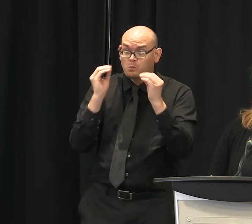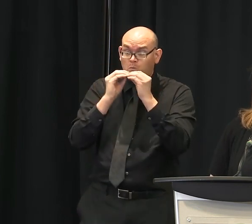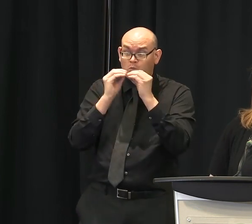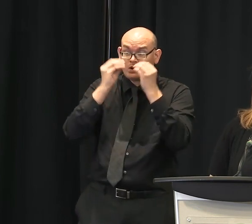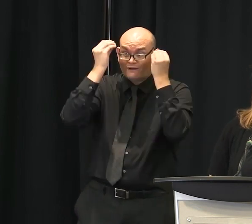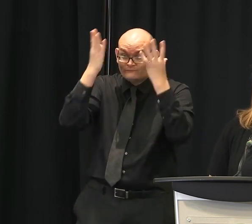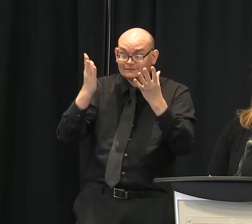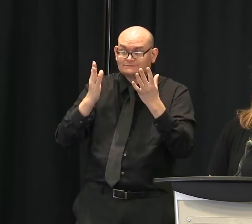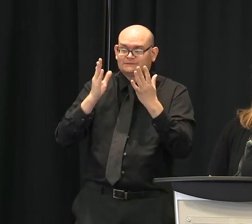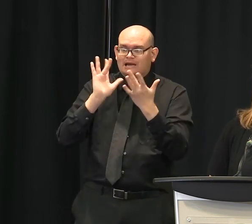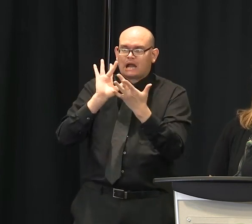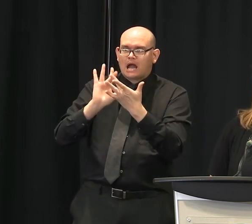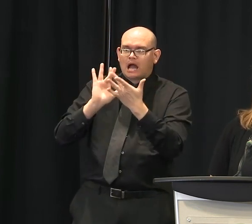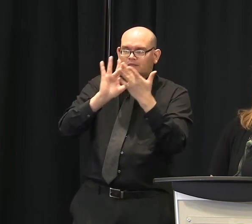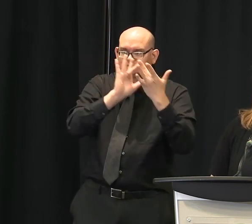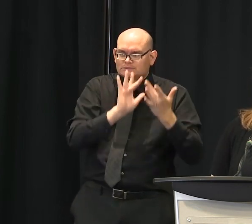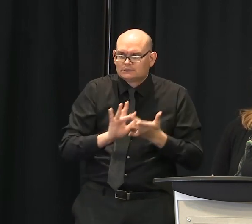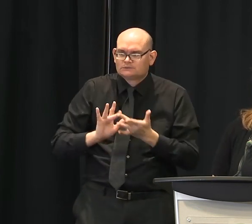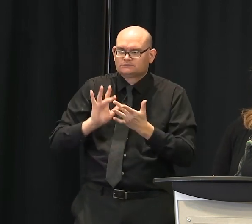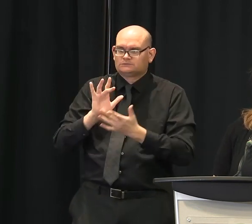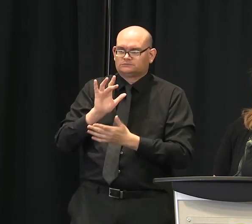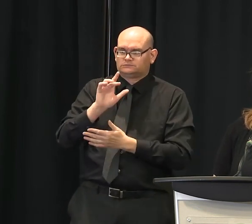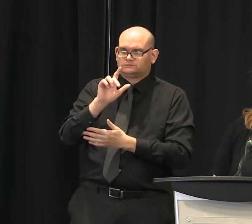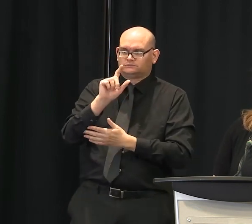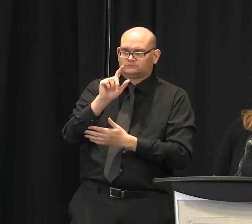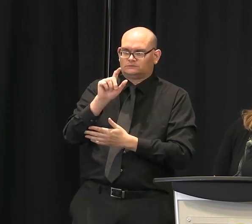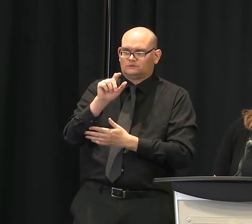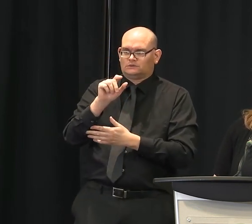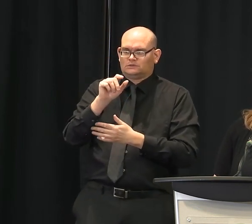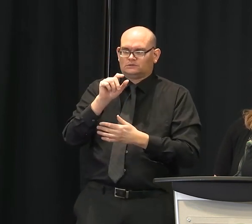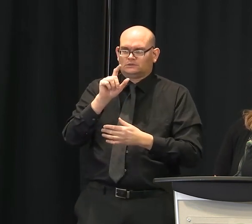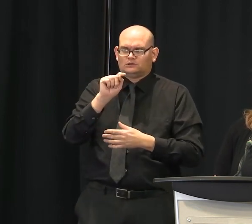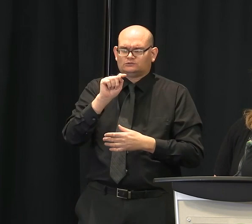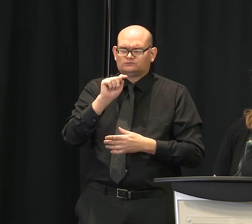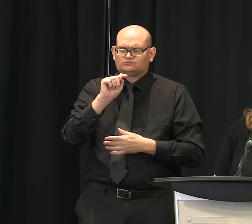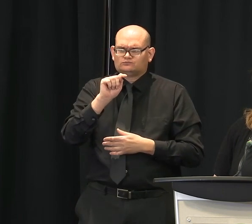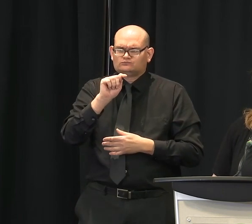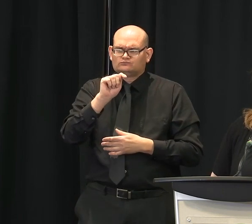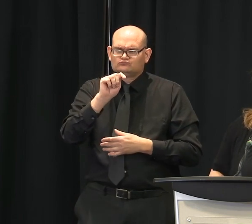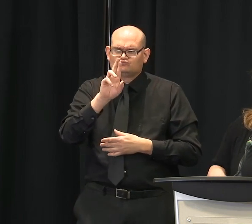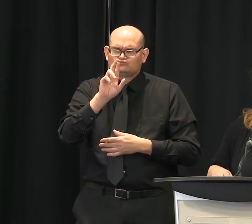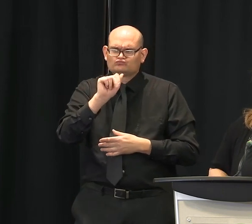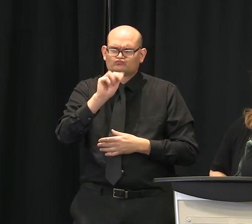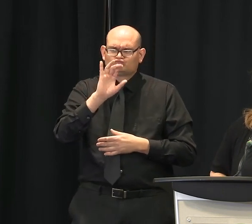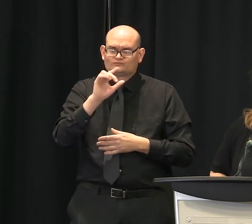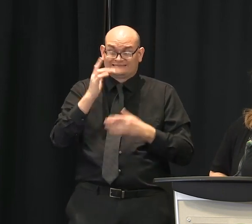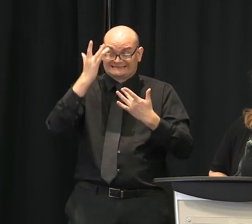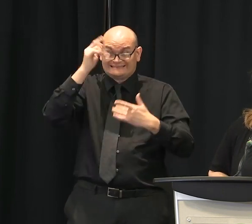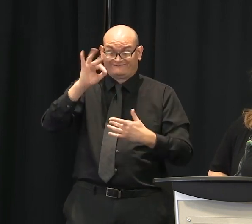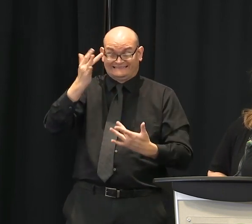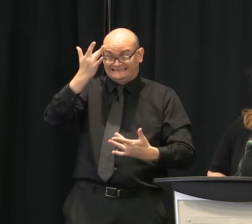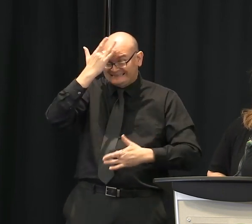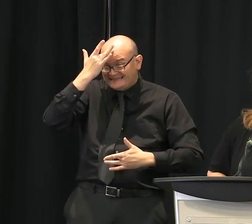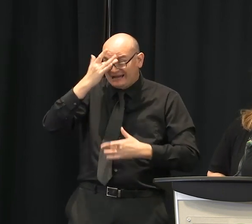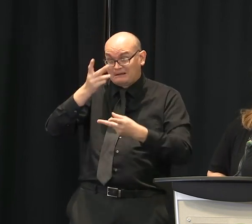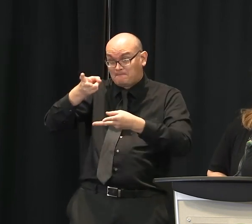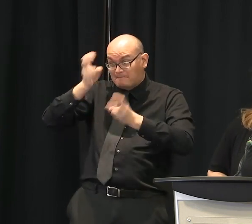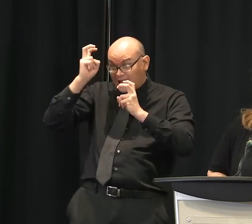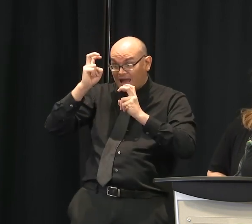a form that people can fill out if they're interested in volunteering to help as a contact tracer. And that website is